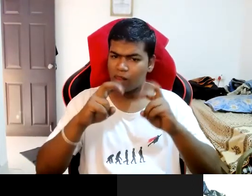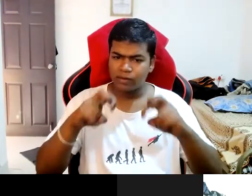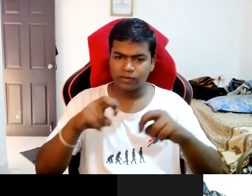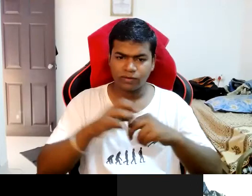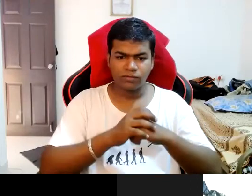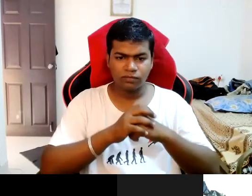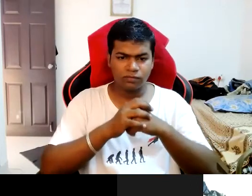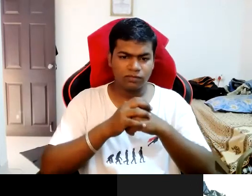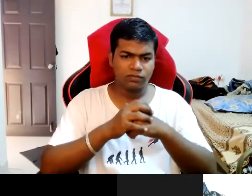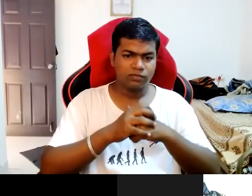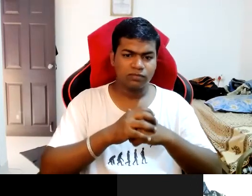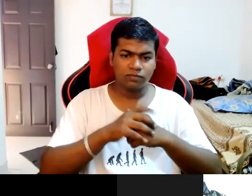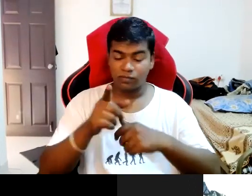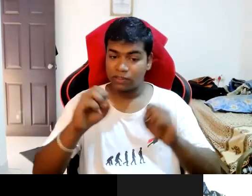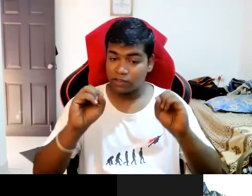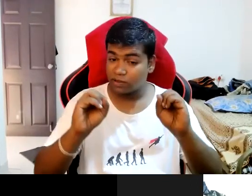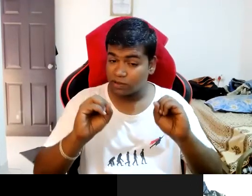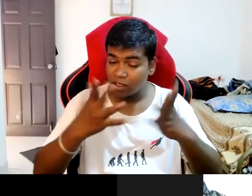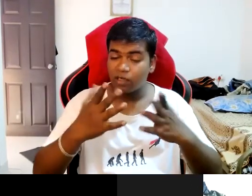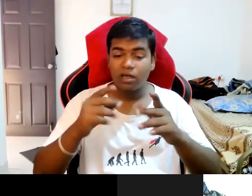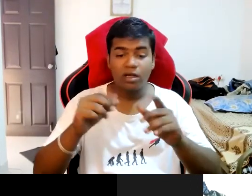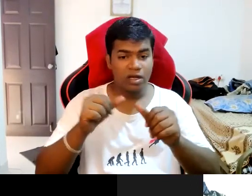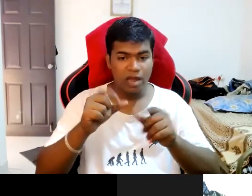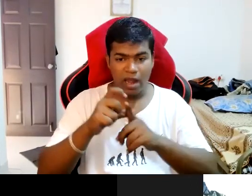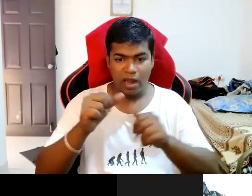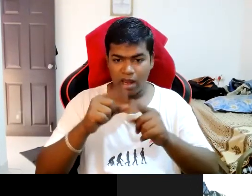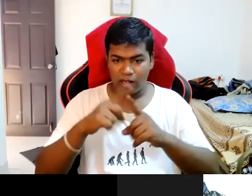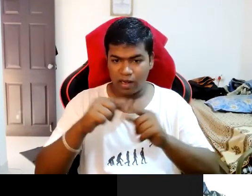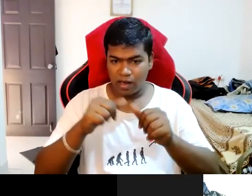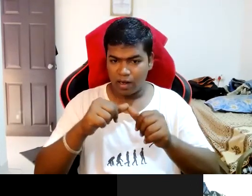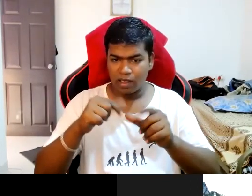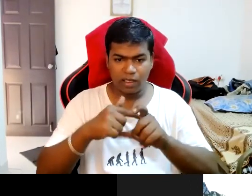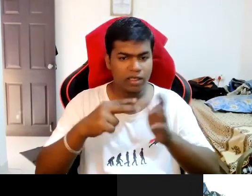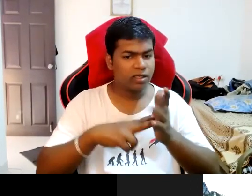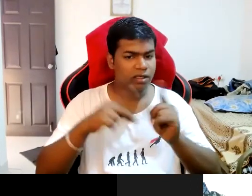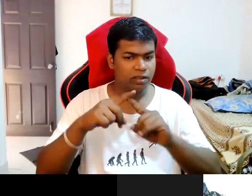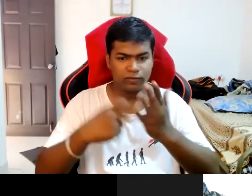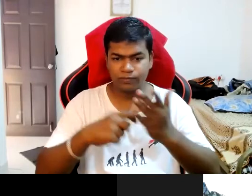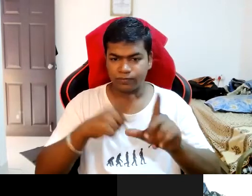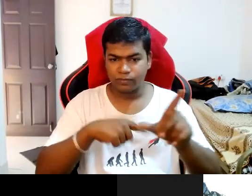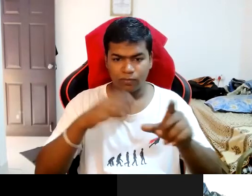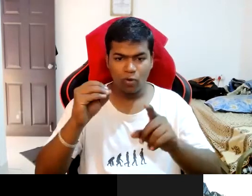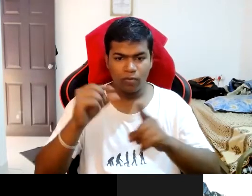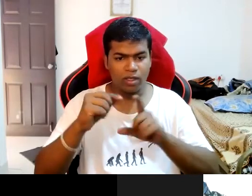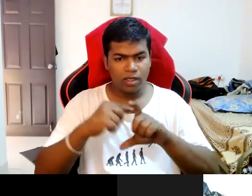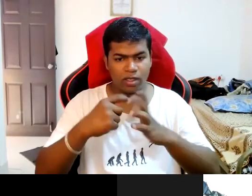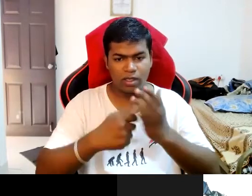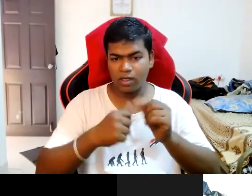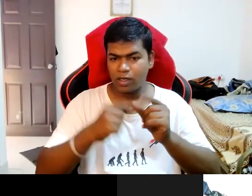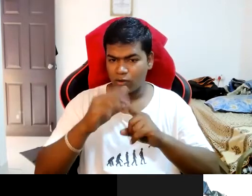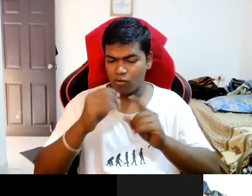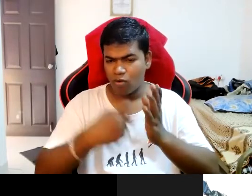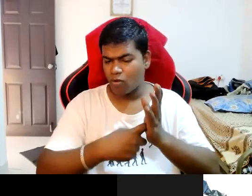no I started as a data entry operator yeah so data entry so how did you find that job uh